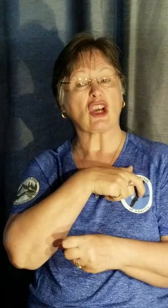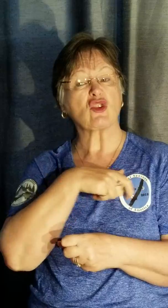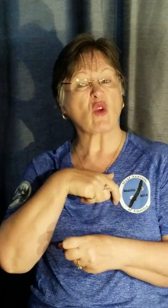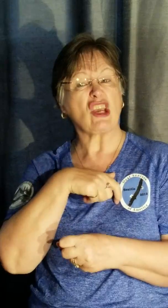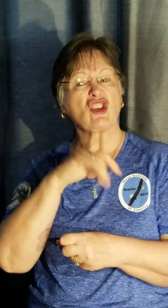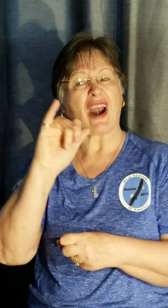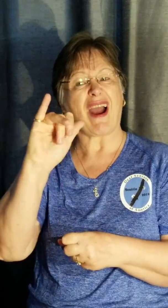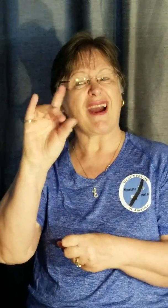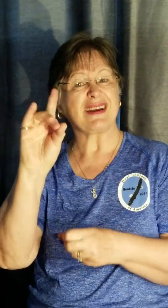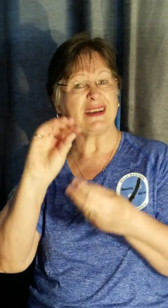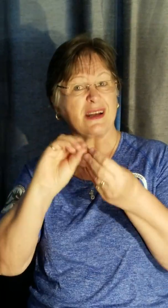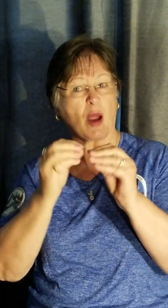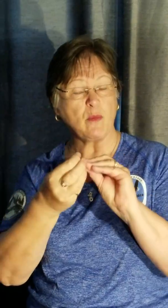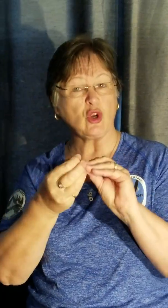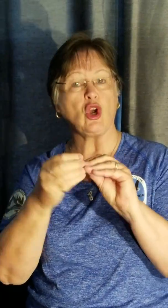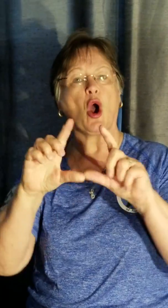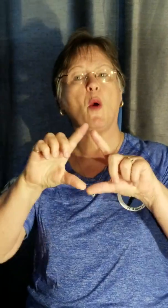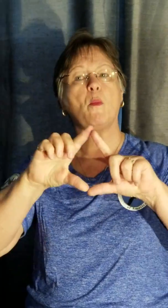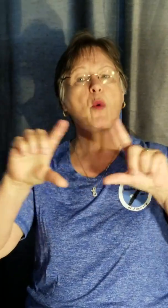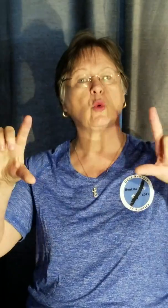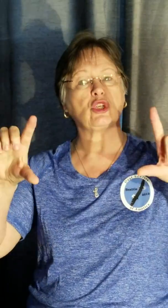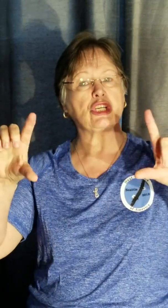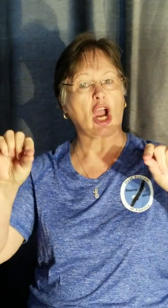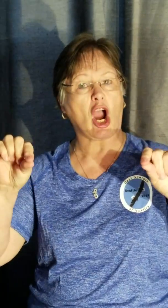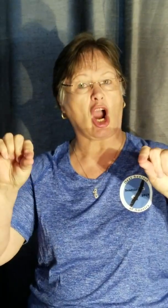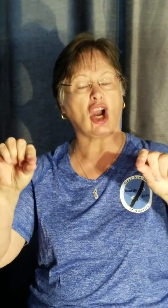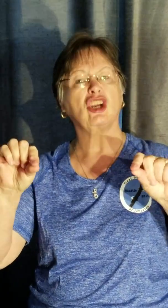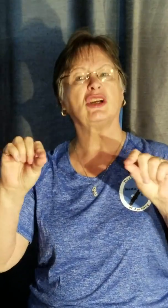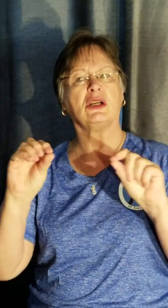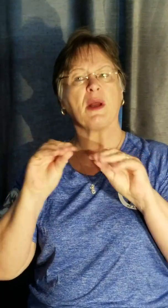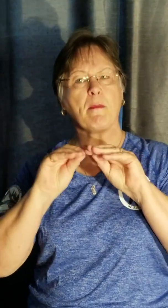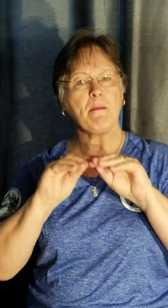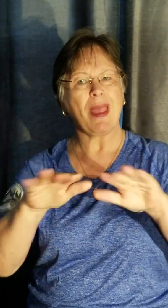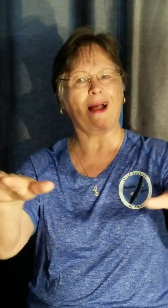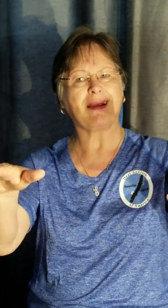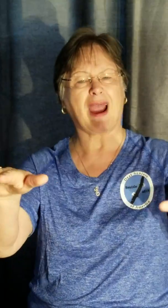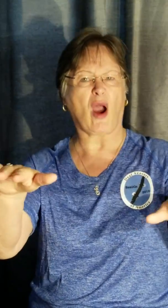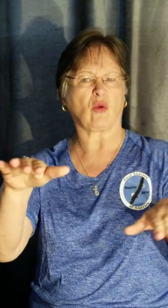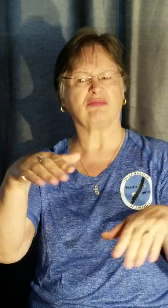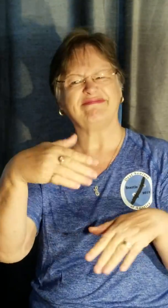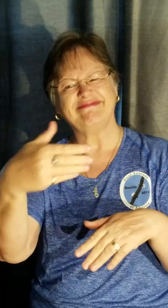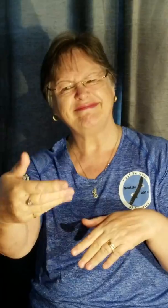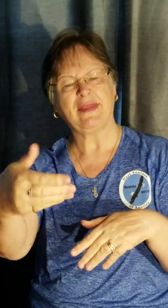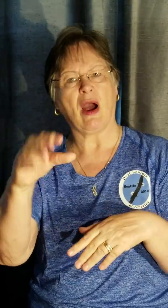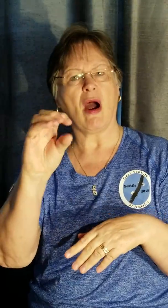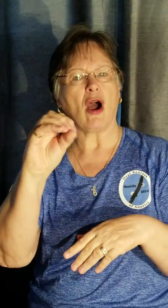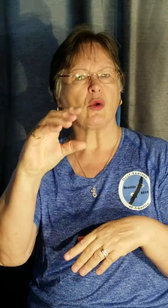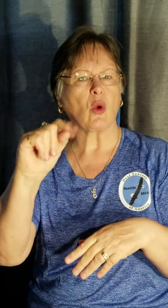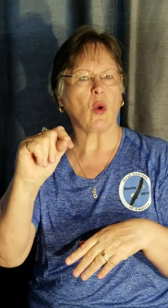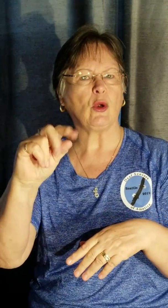Thank you. go to the hip. It's the hip.